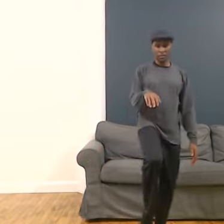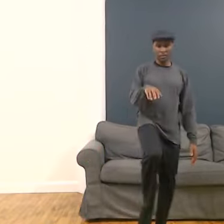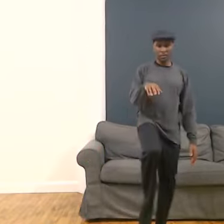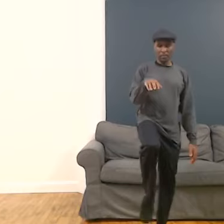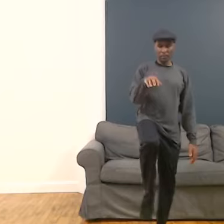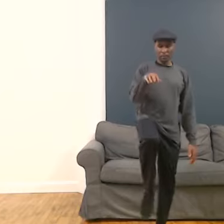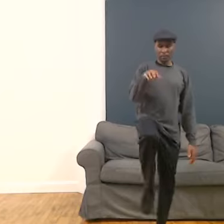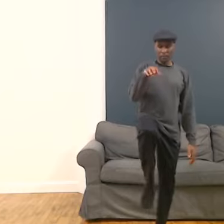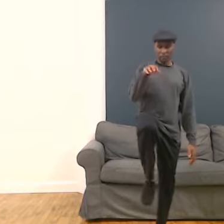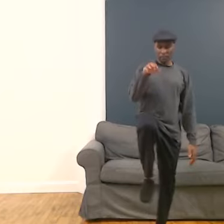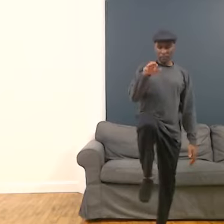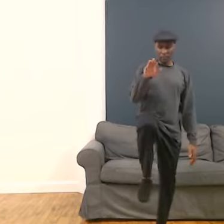Feels good.